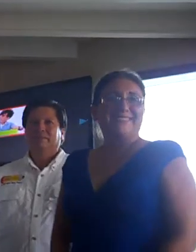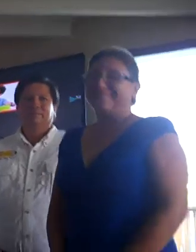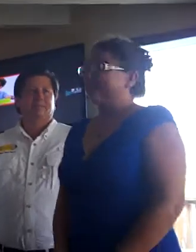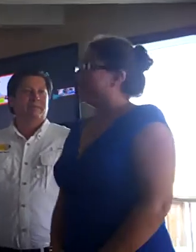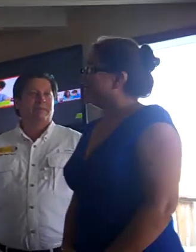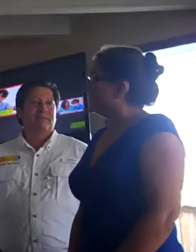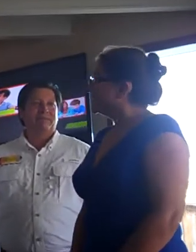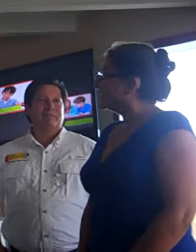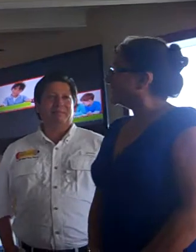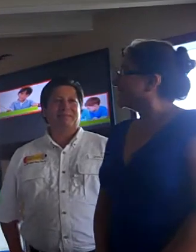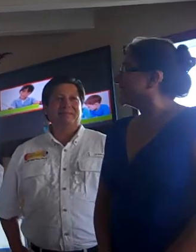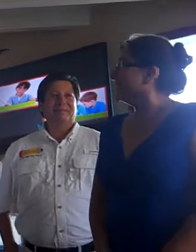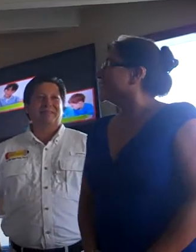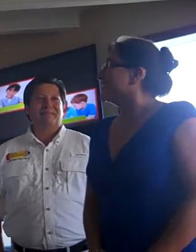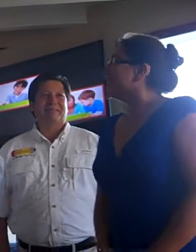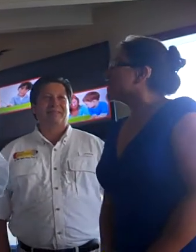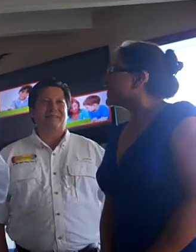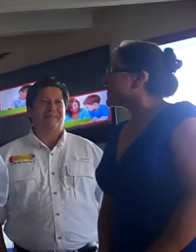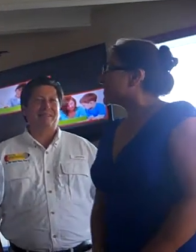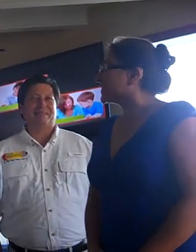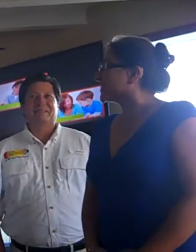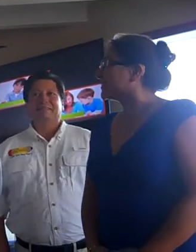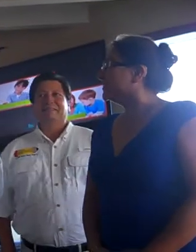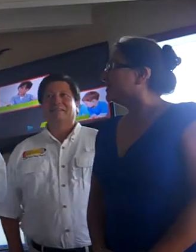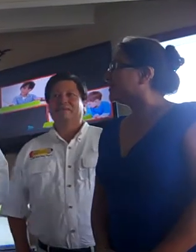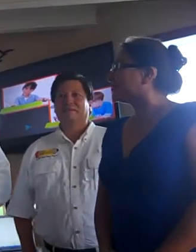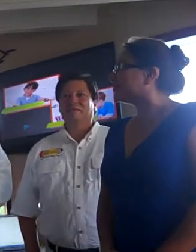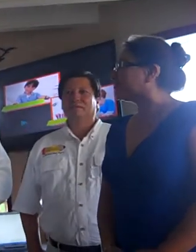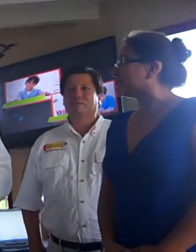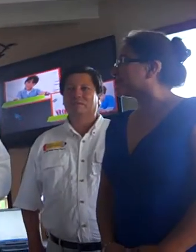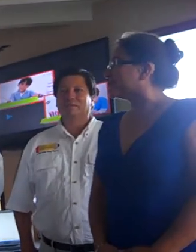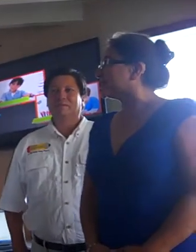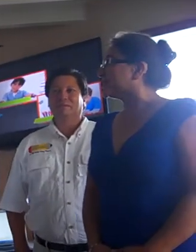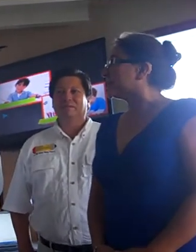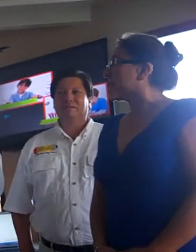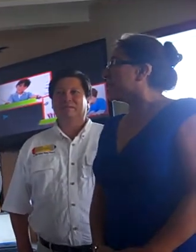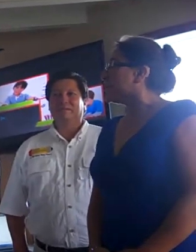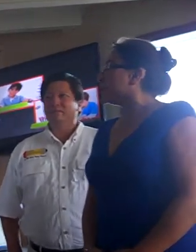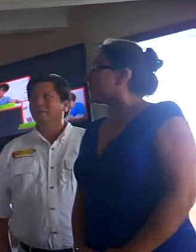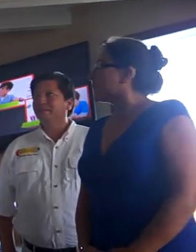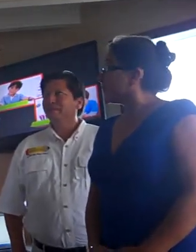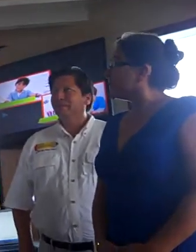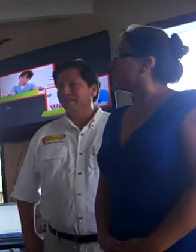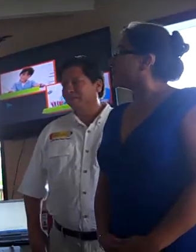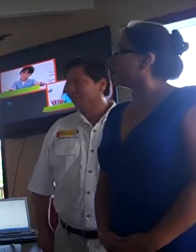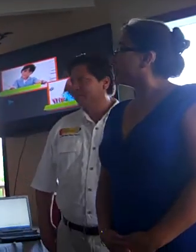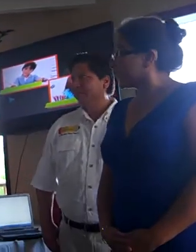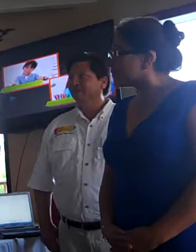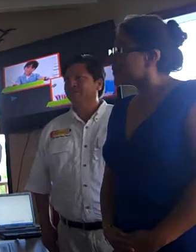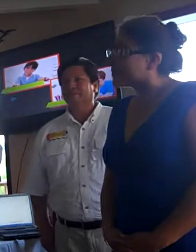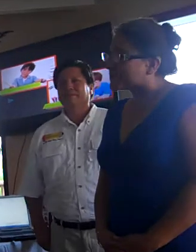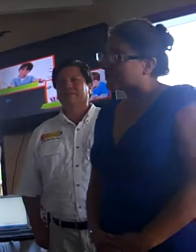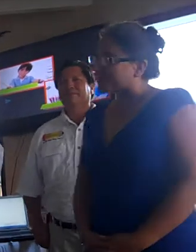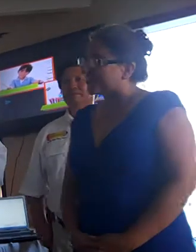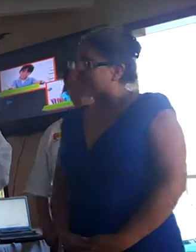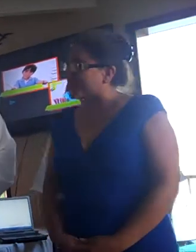I wrote it down to practice it. So, here it goes. Hopefully, everybody enjoys it. Okay? Ready?